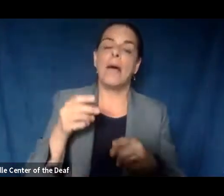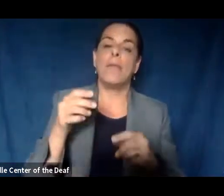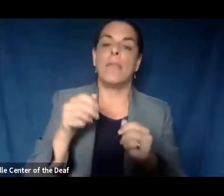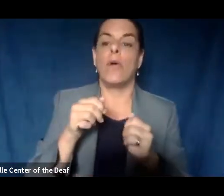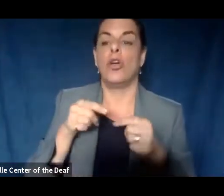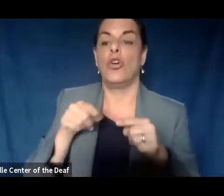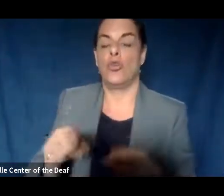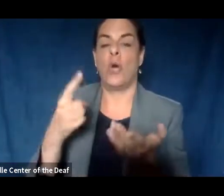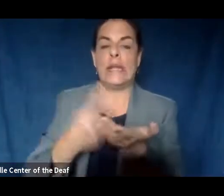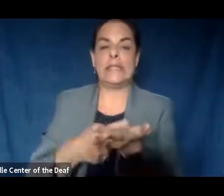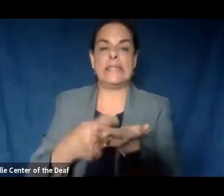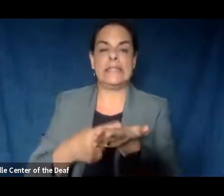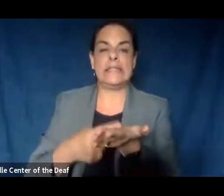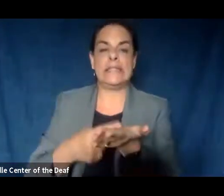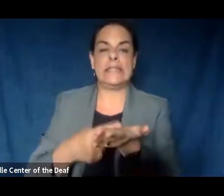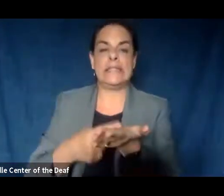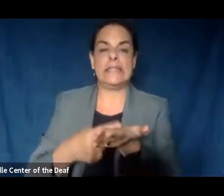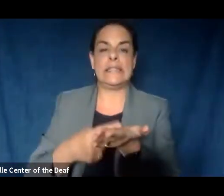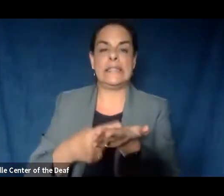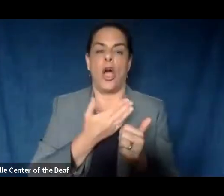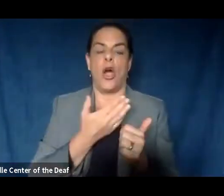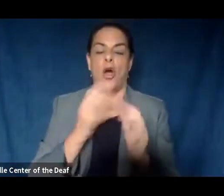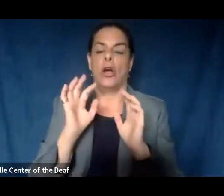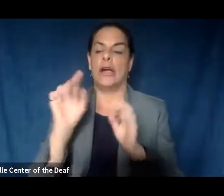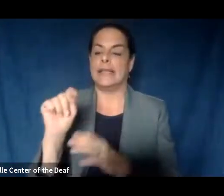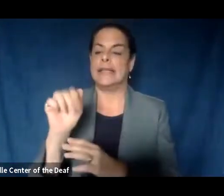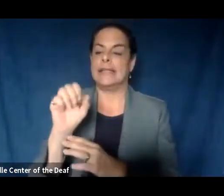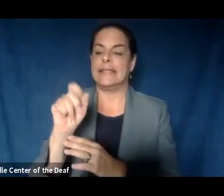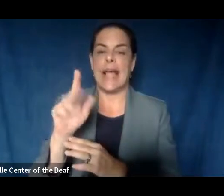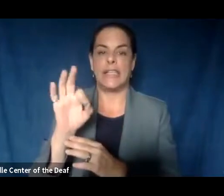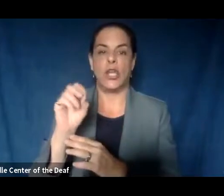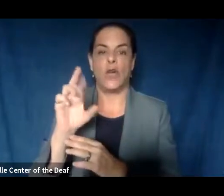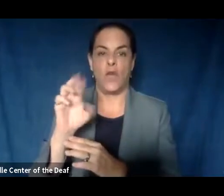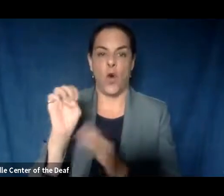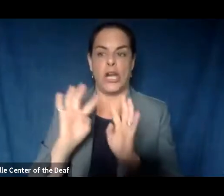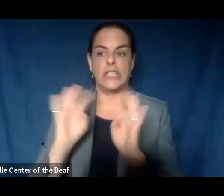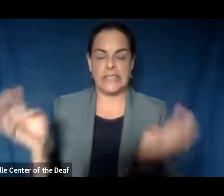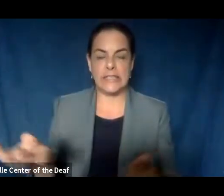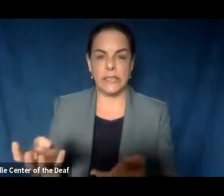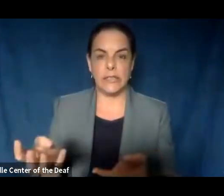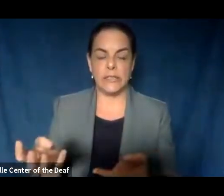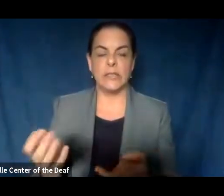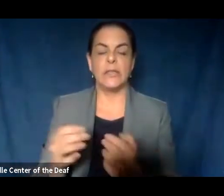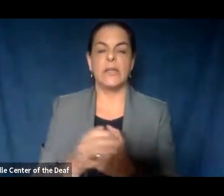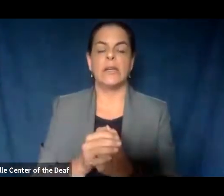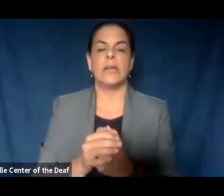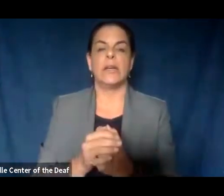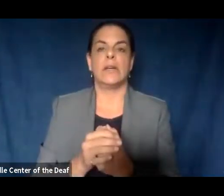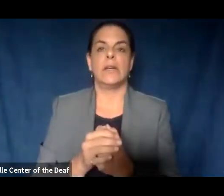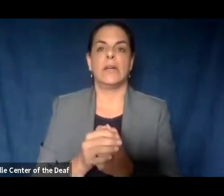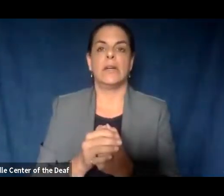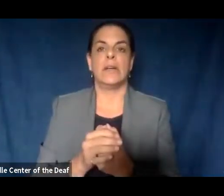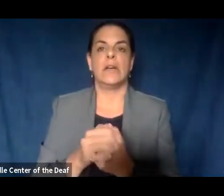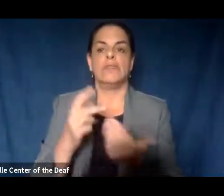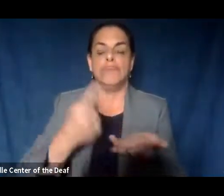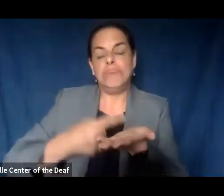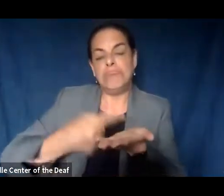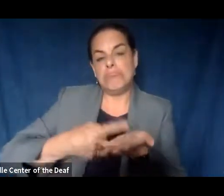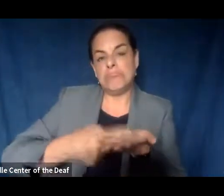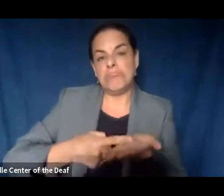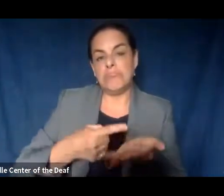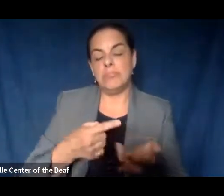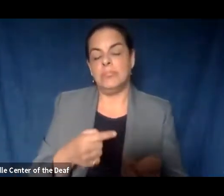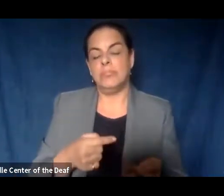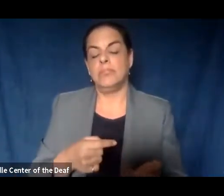task force, thank you, sorry, came from our task force discussion. And